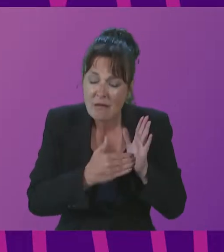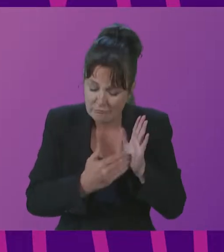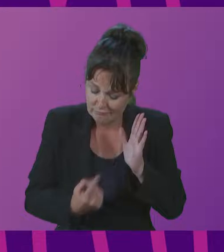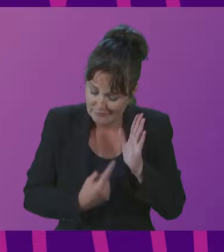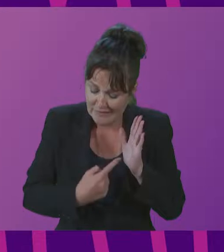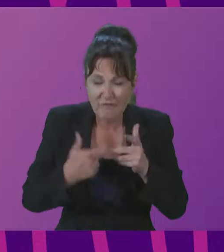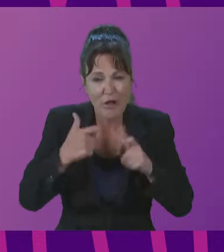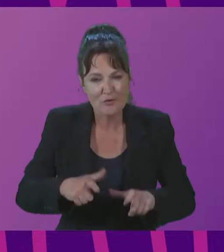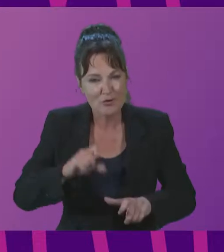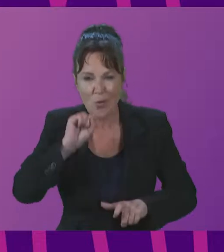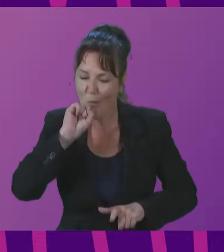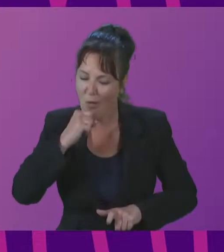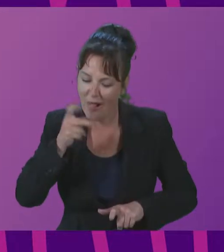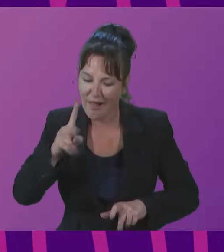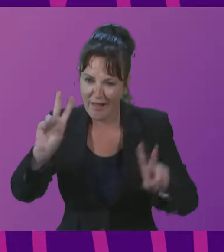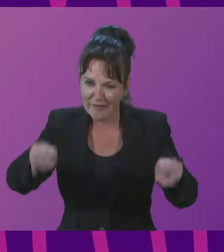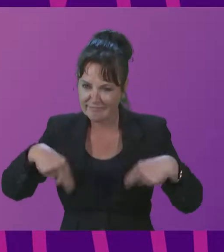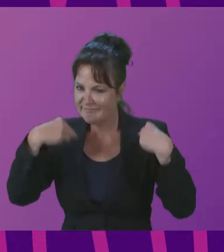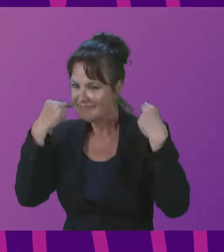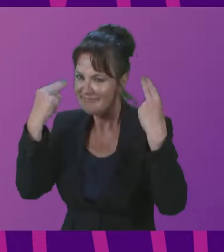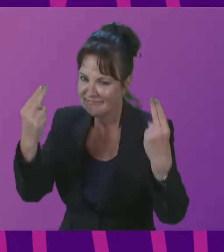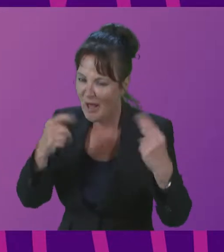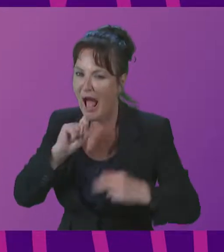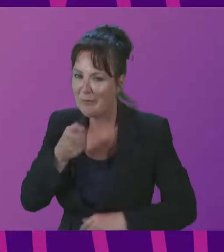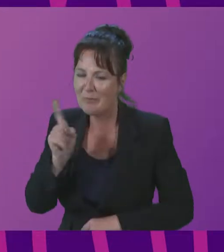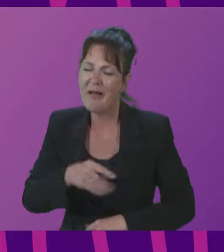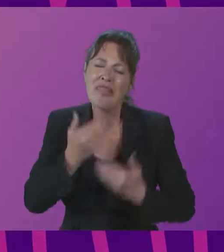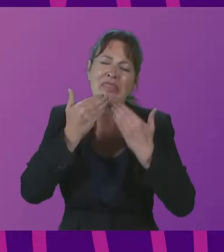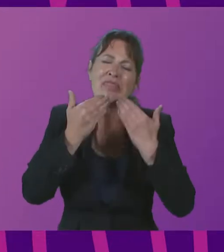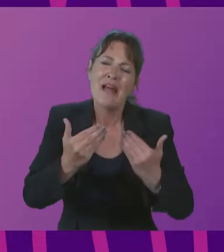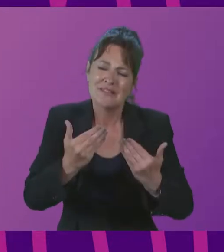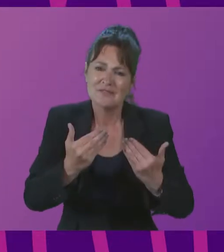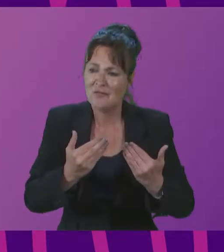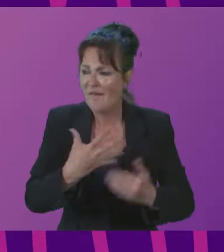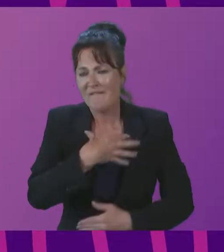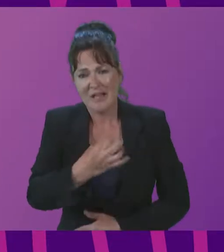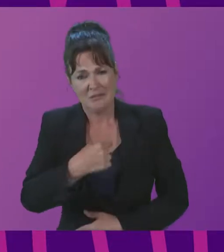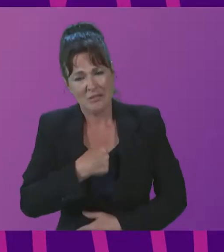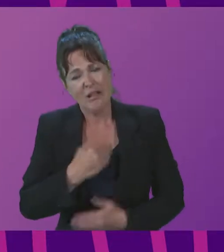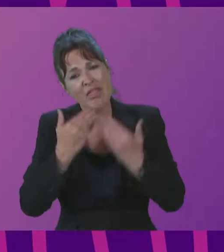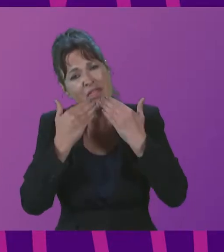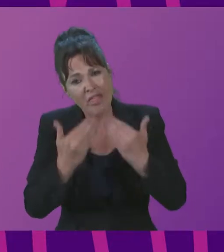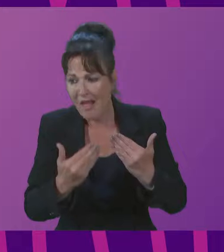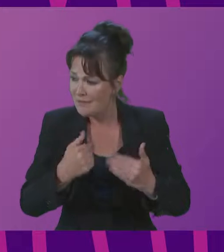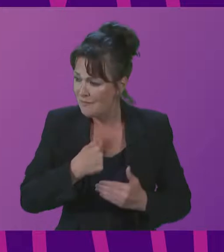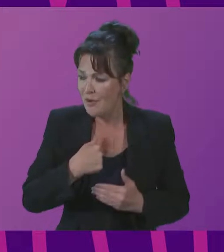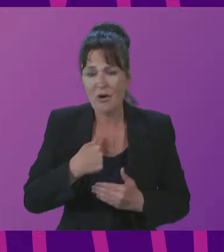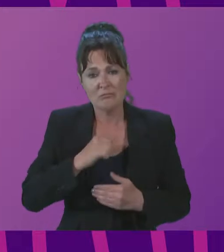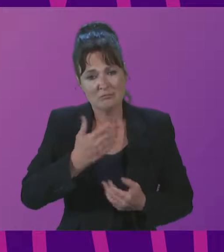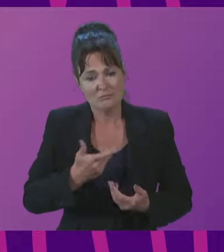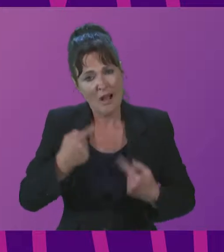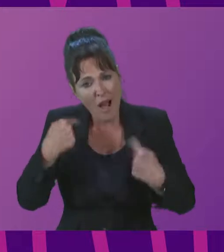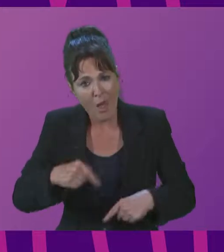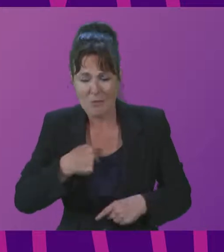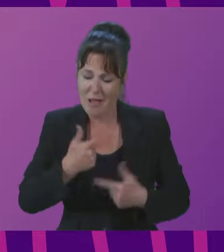country will rise again. Thanks for having me and to having Sao Paulo this year, and for your